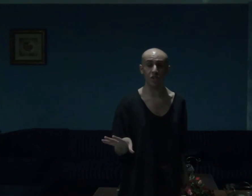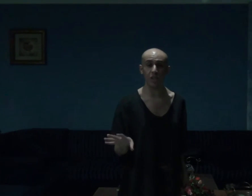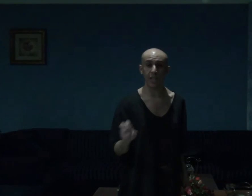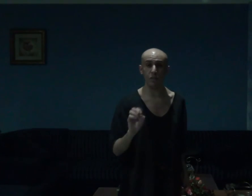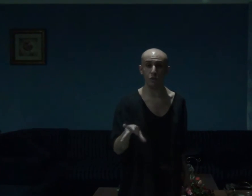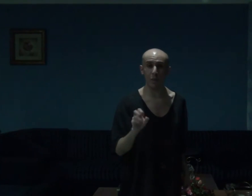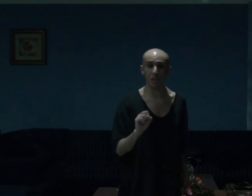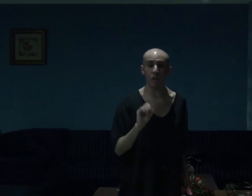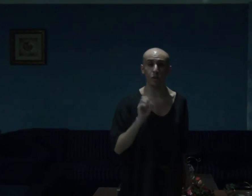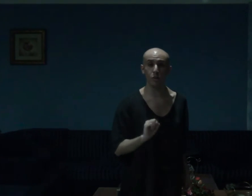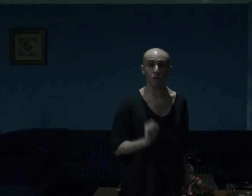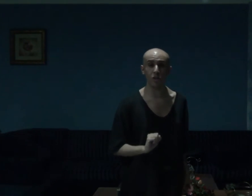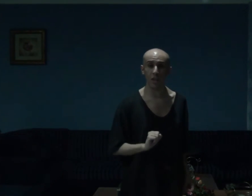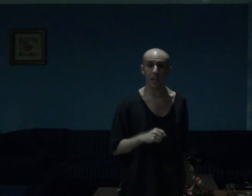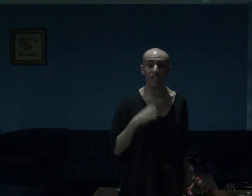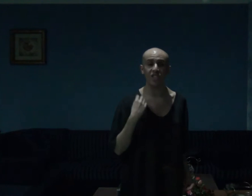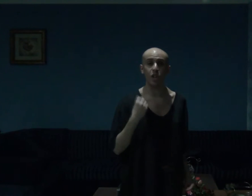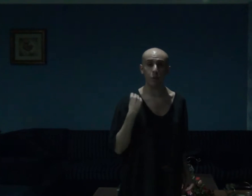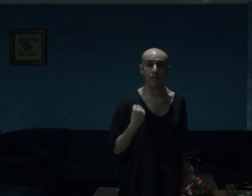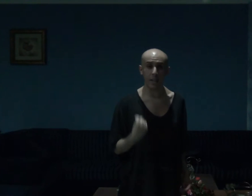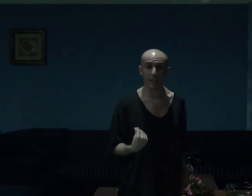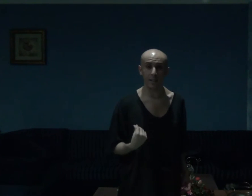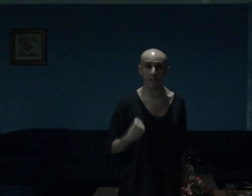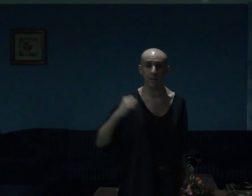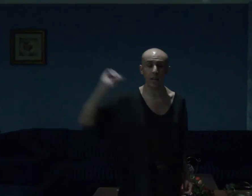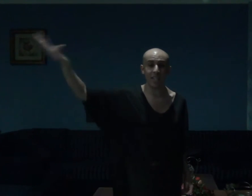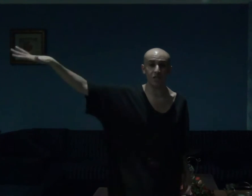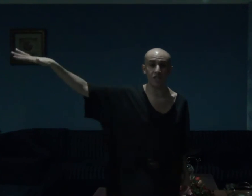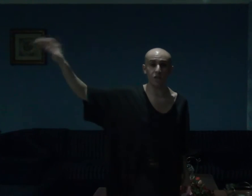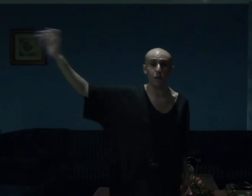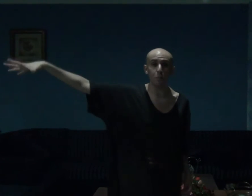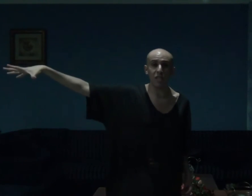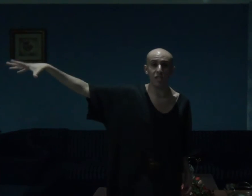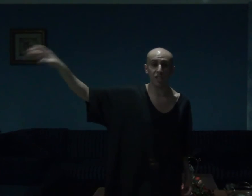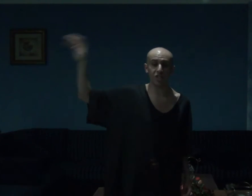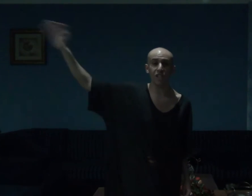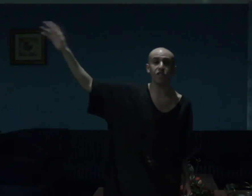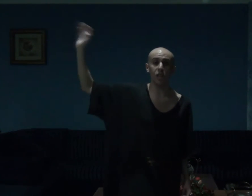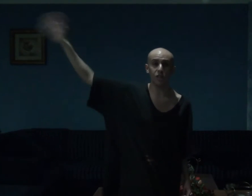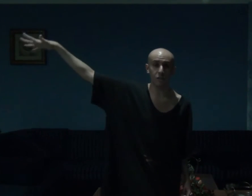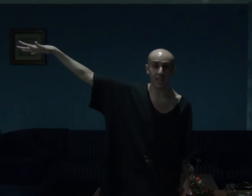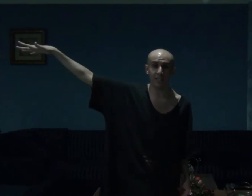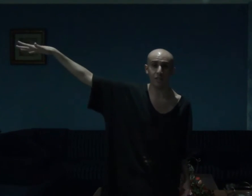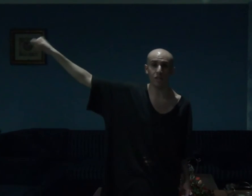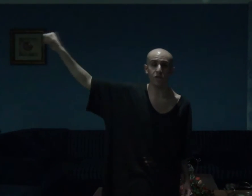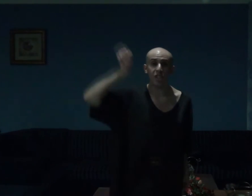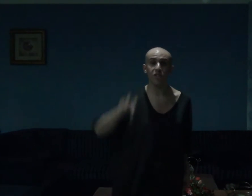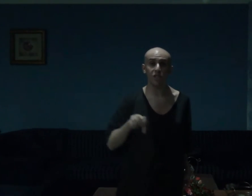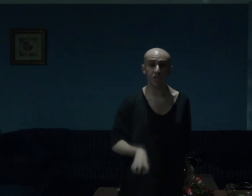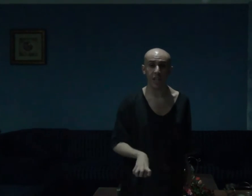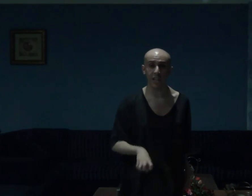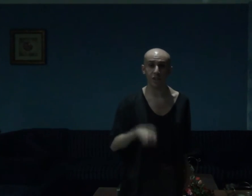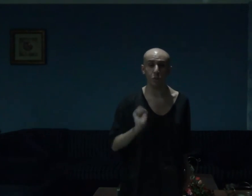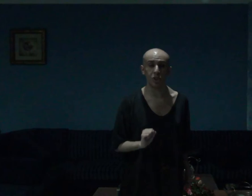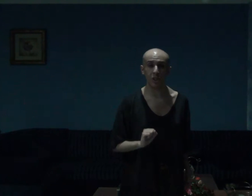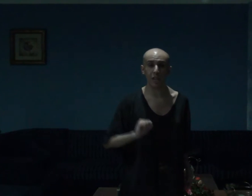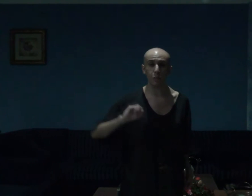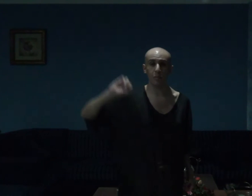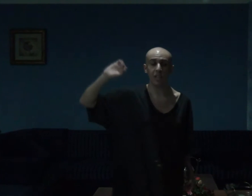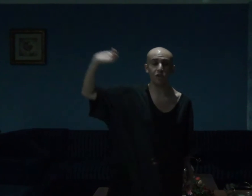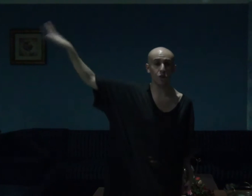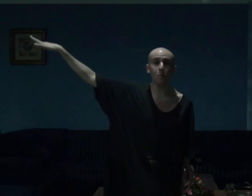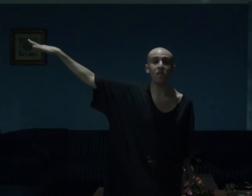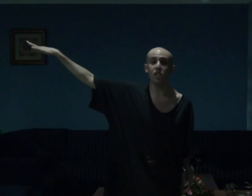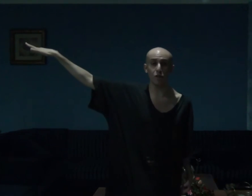name guys and but ternulsta is a great character as is armenius and the other characters in this cast which